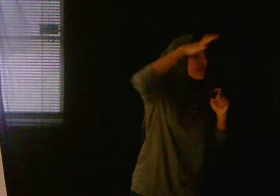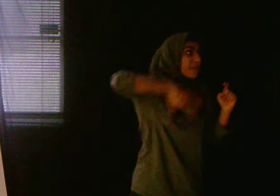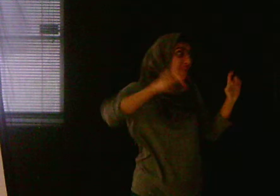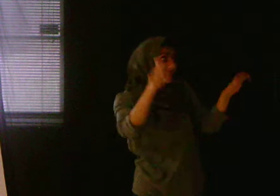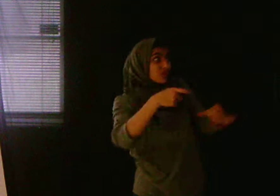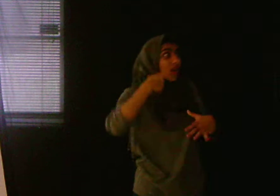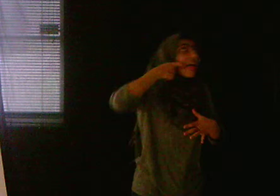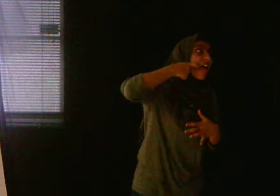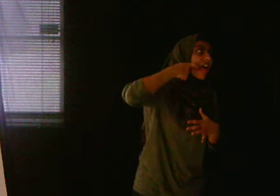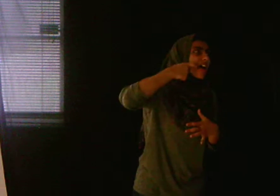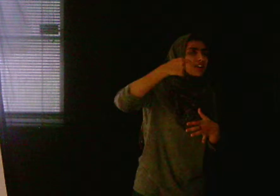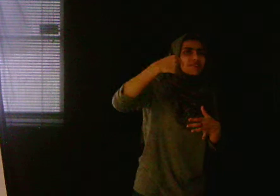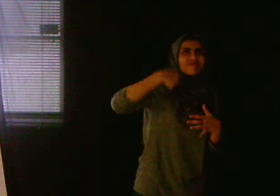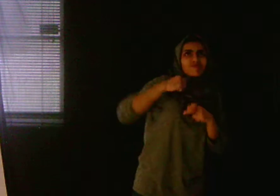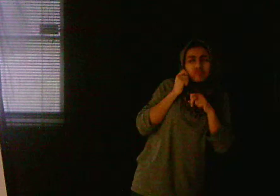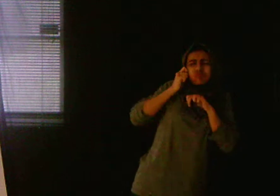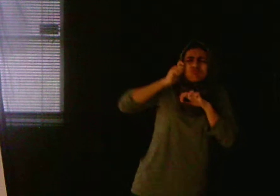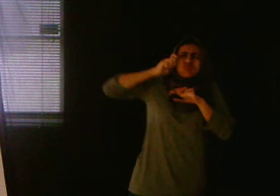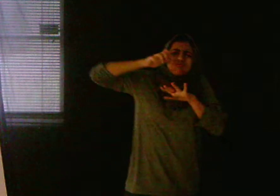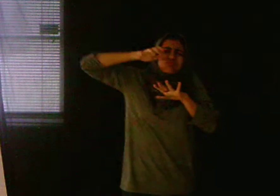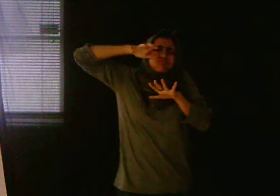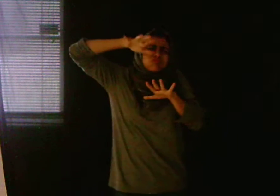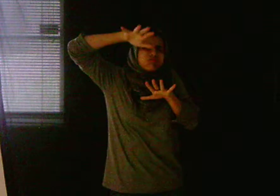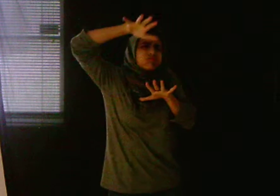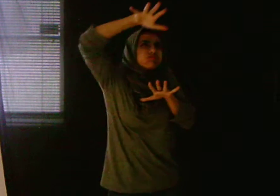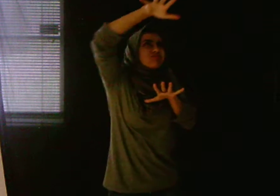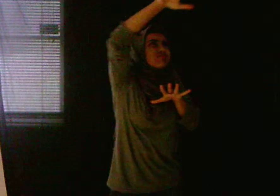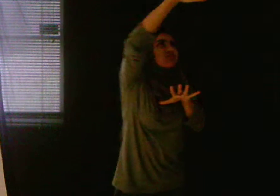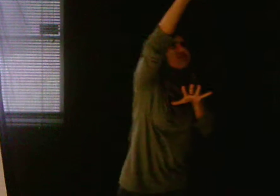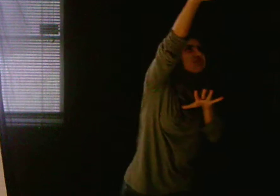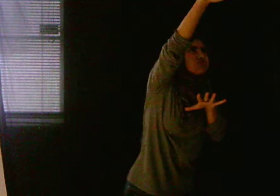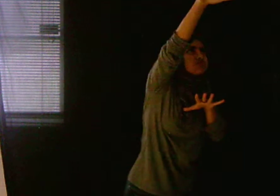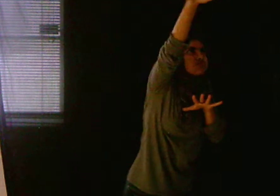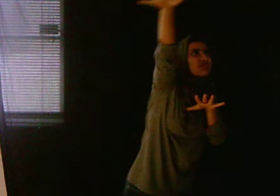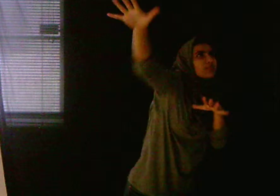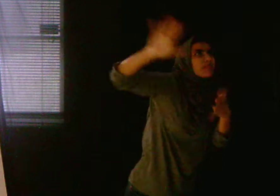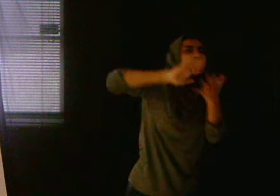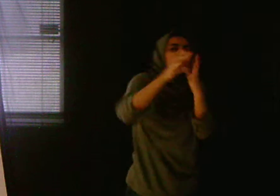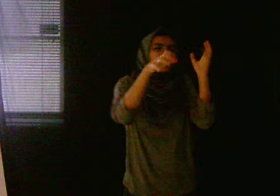rock in a mountain. I love you.